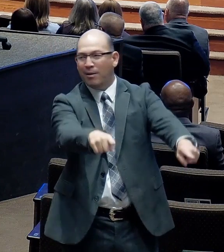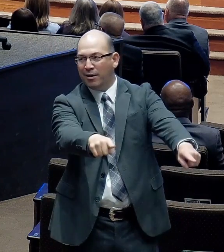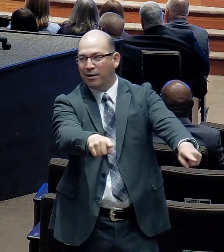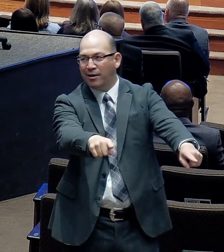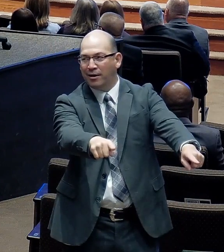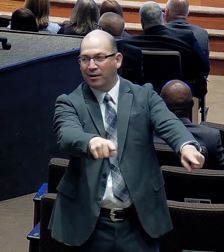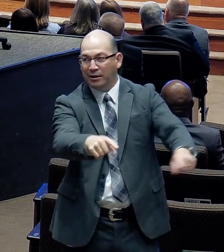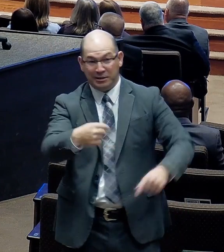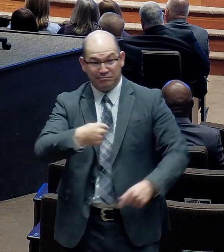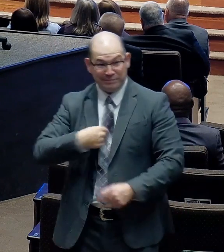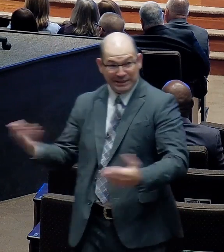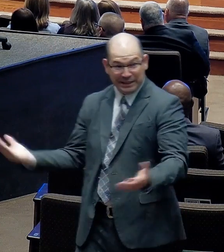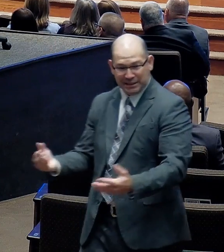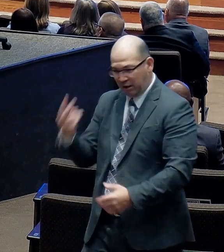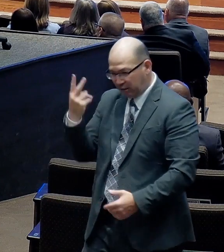But he could see. Great things.